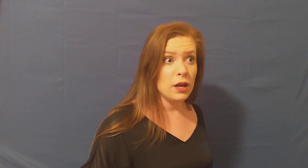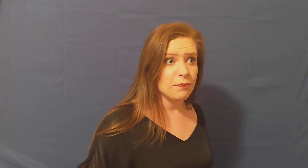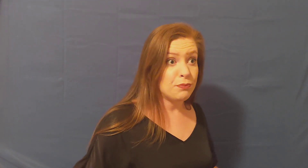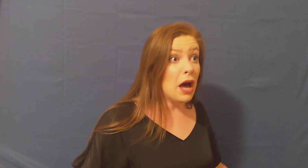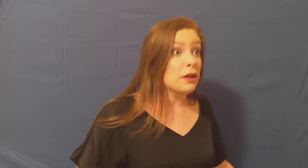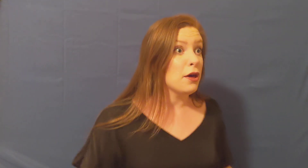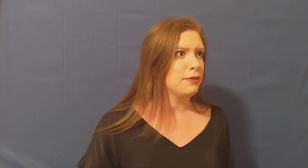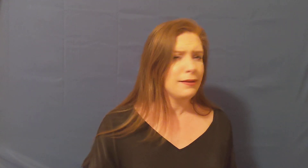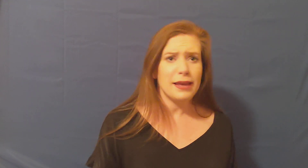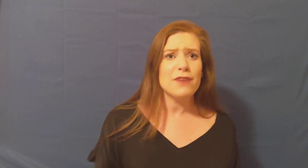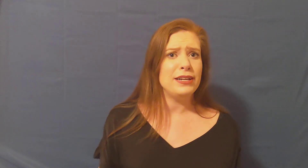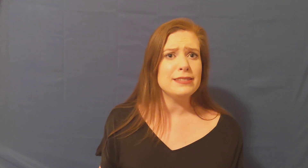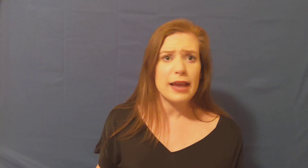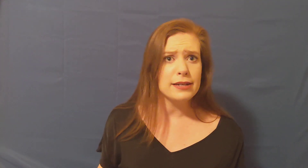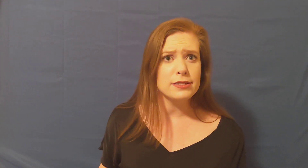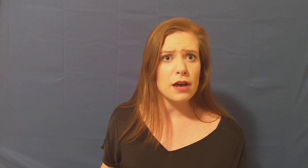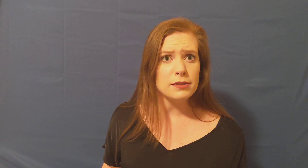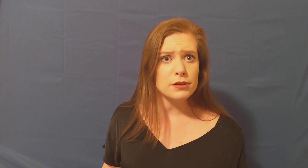unearthing the evidence against us.